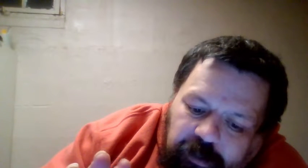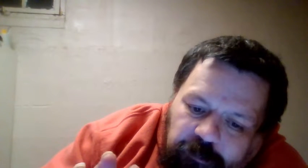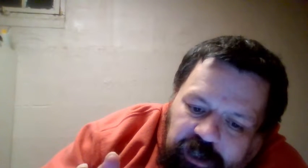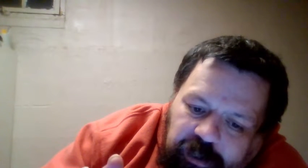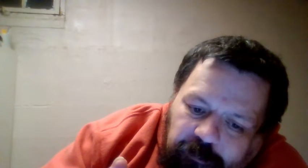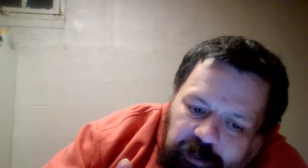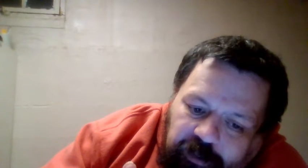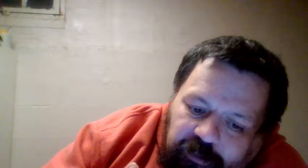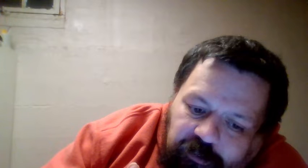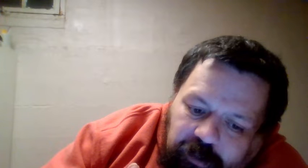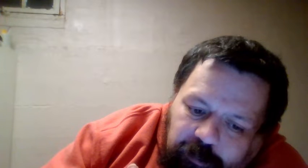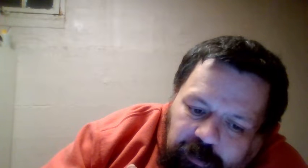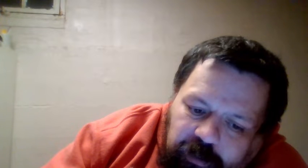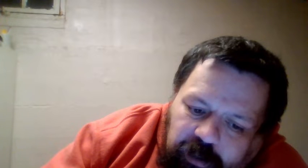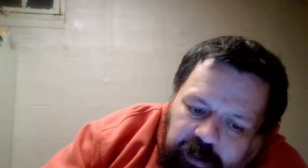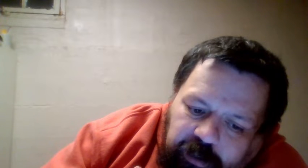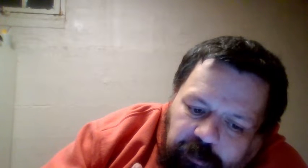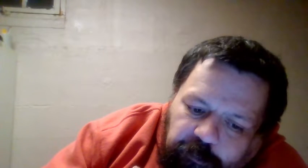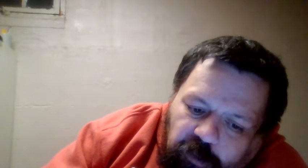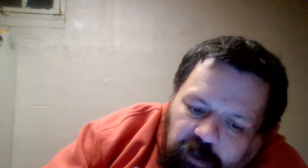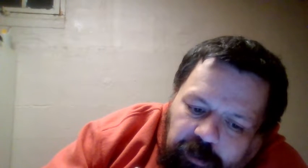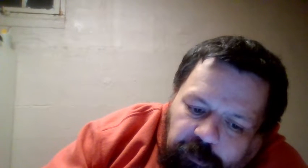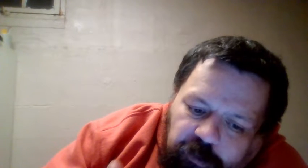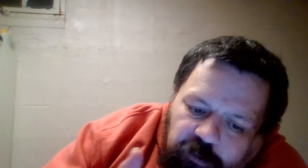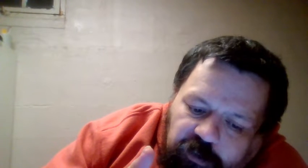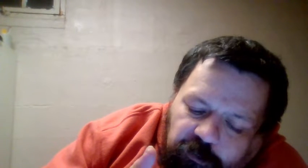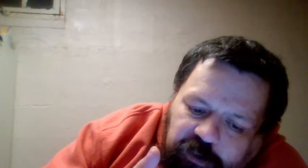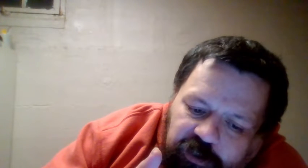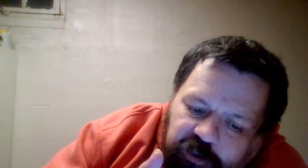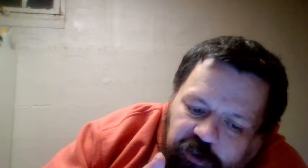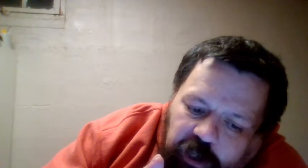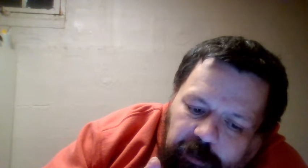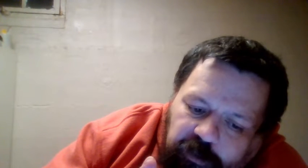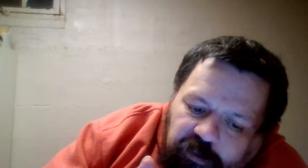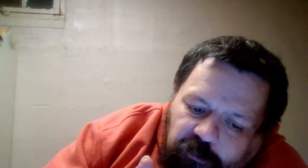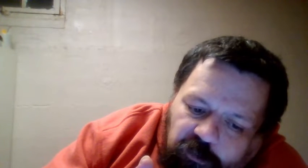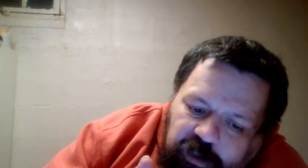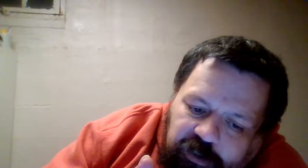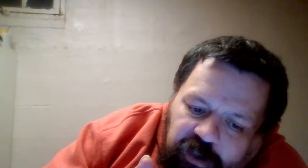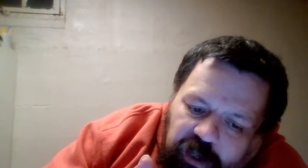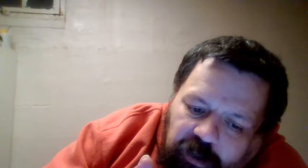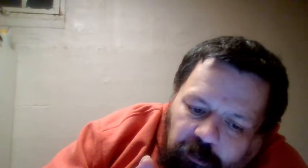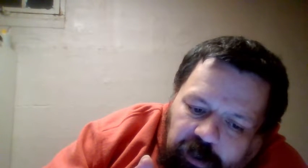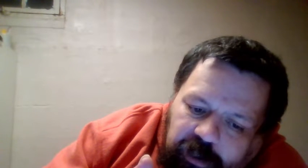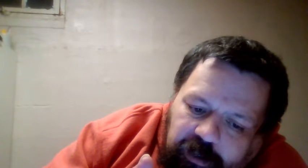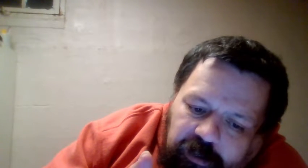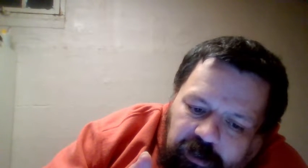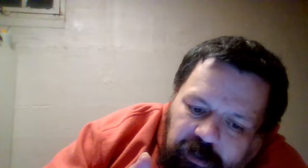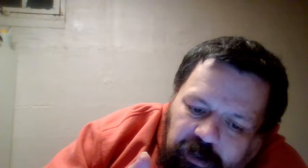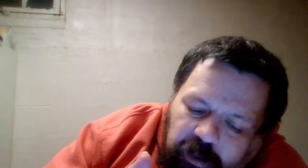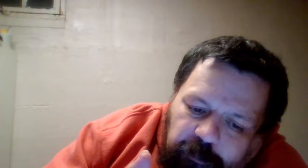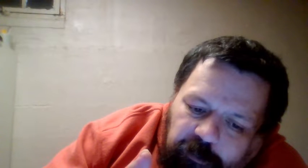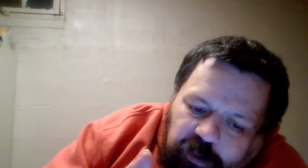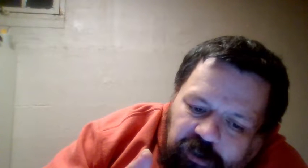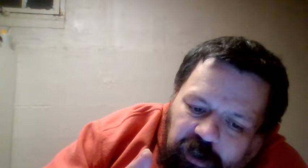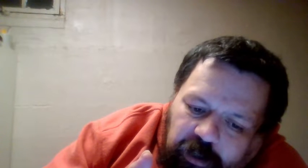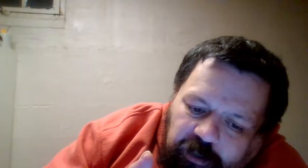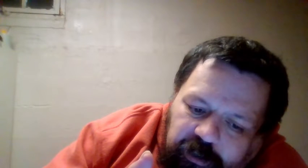evening, ladies and gentlemen. The Brawling Brutes, which is Seamus, Ridge Holloway, I mean Rich Holland,